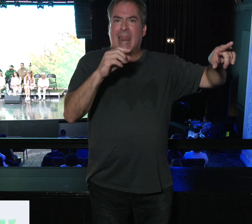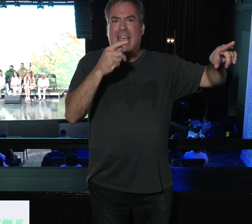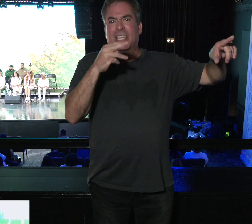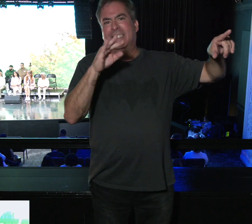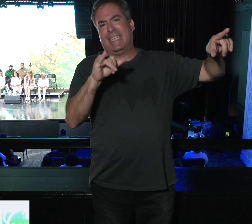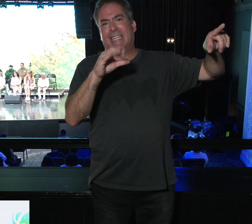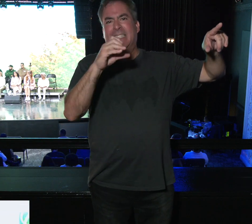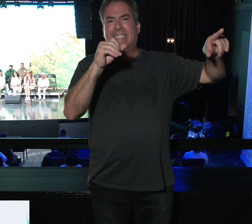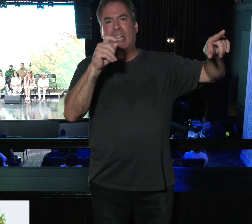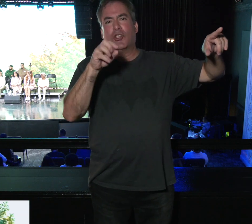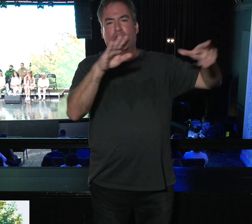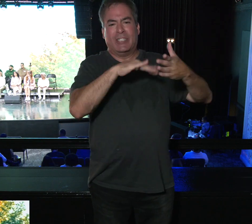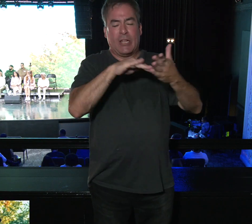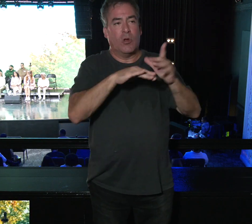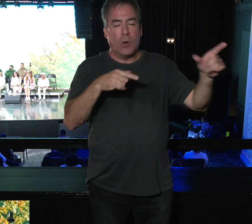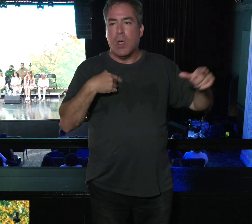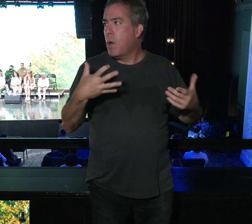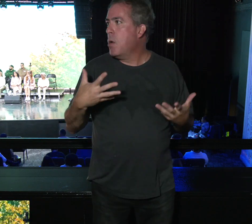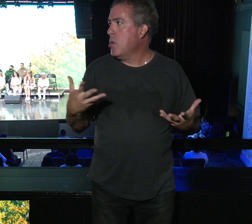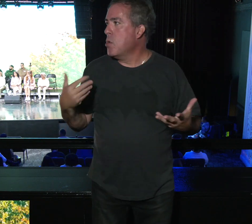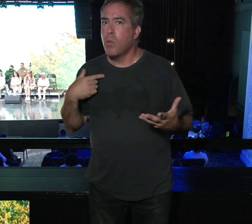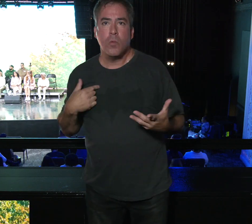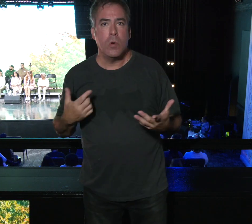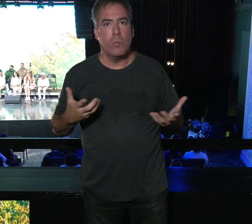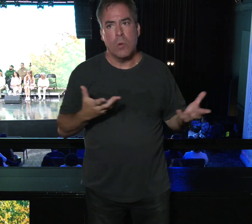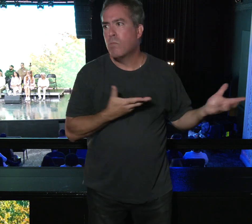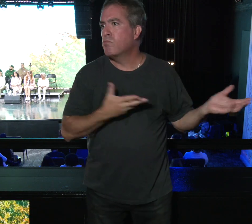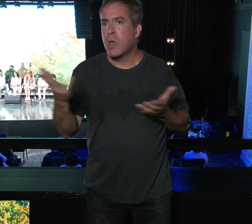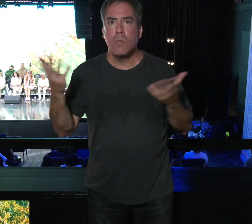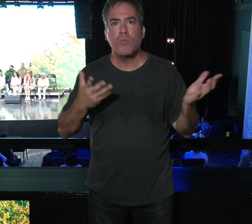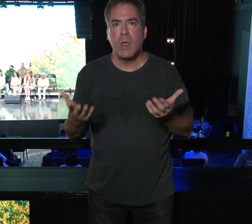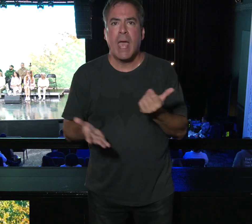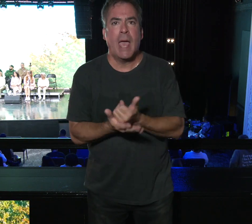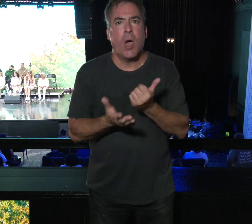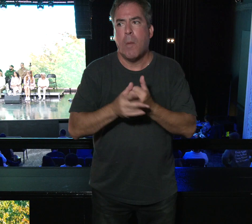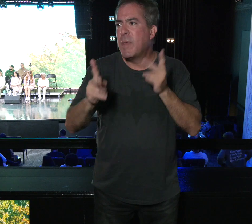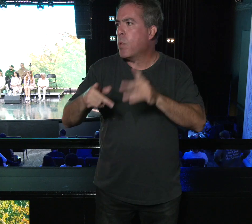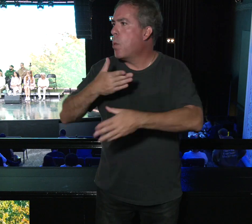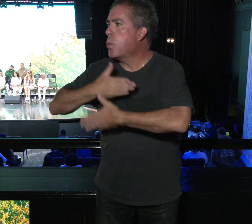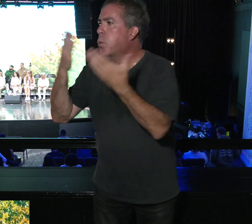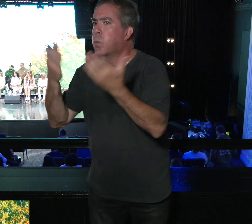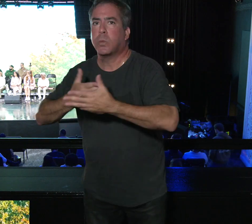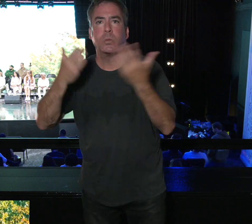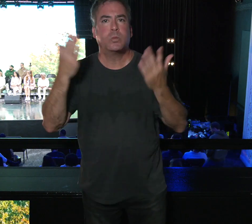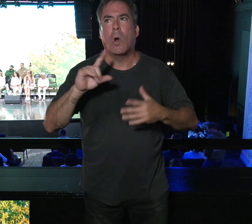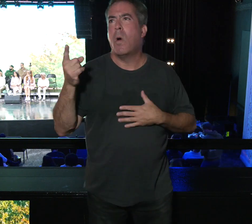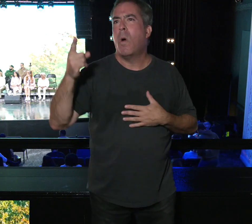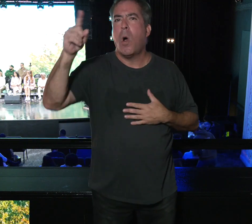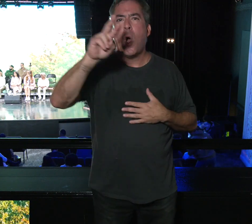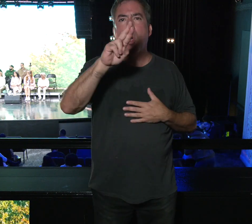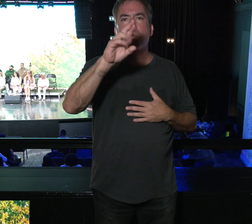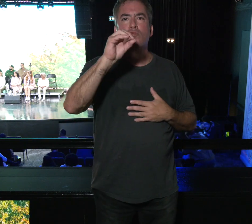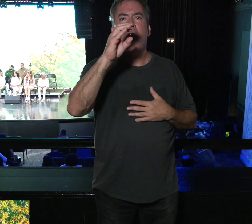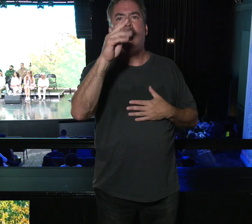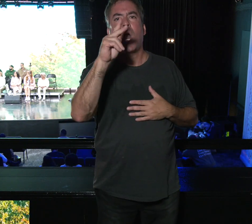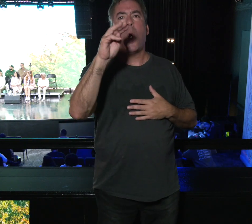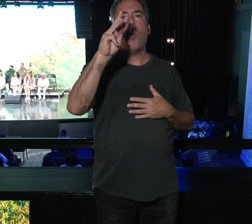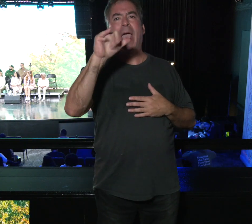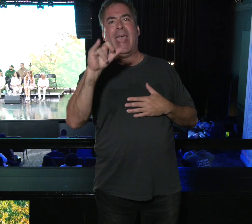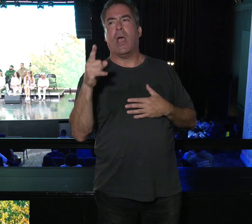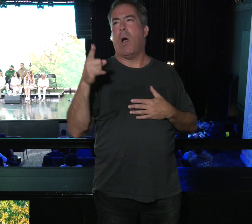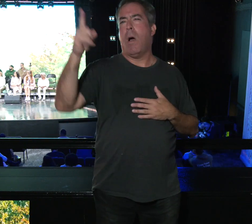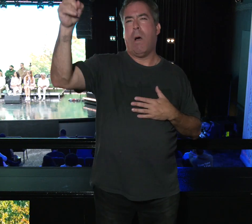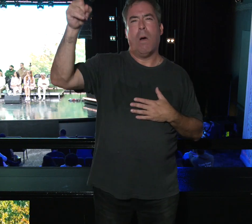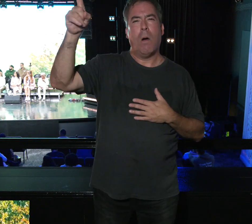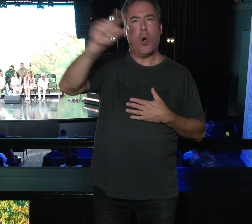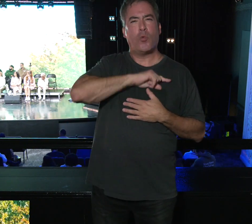let's get out there. Let's go make sure we bring all these people that don't have, you know, that they're in the Rockaways. Let's get them water and let's get